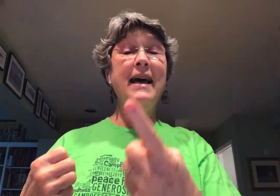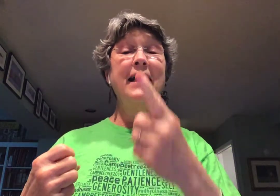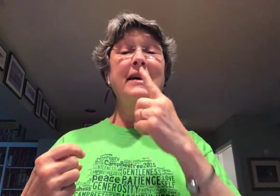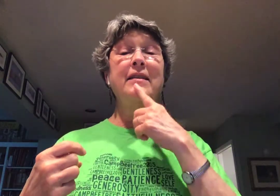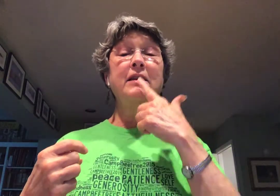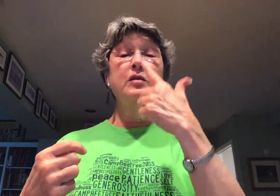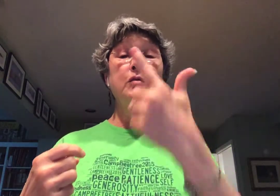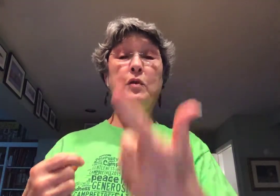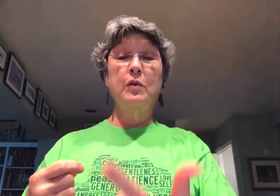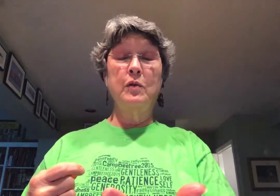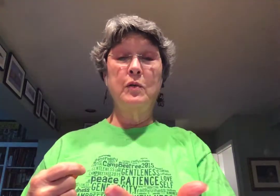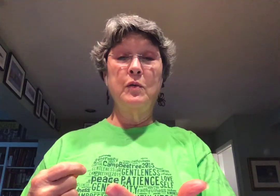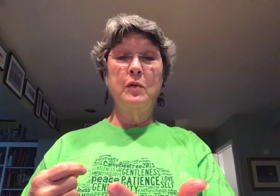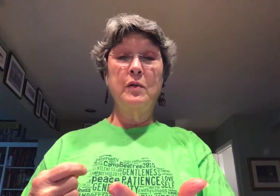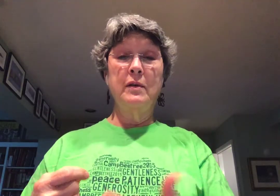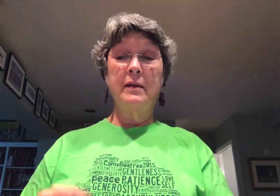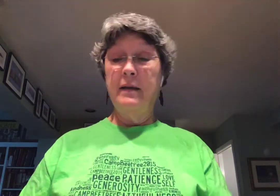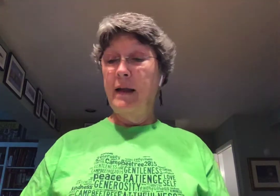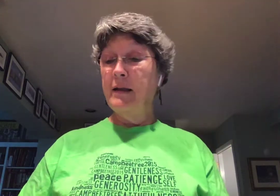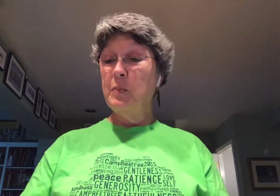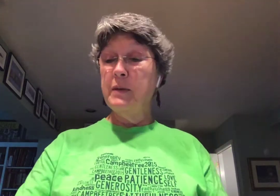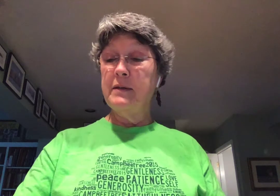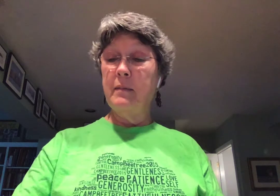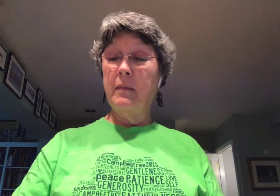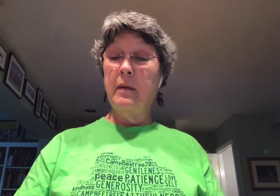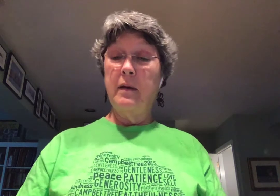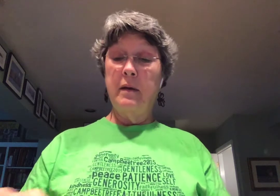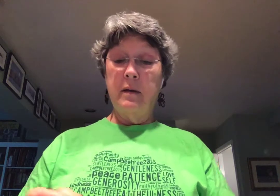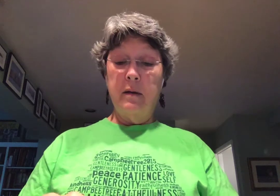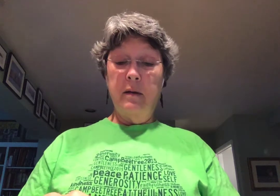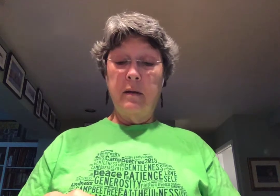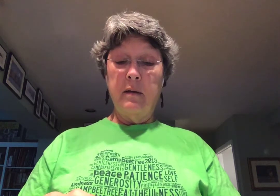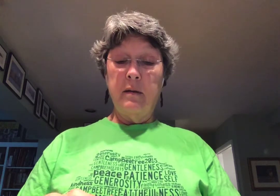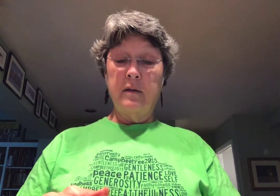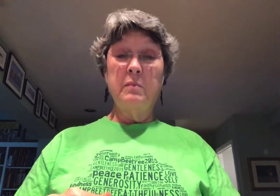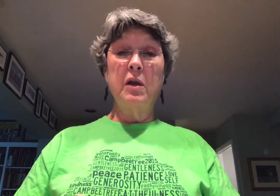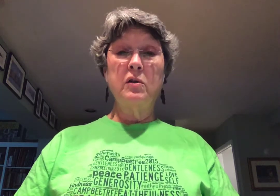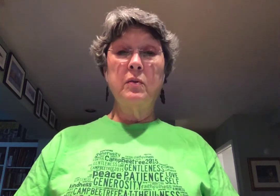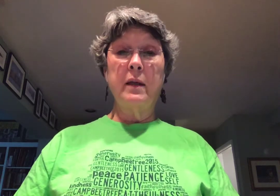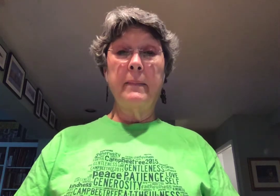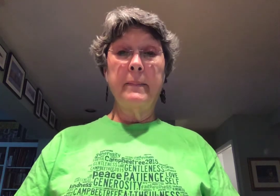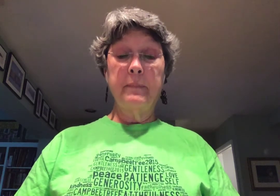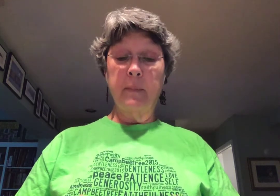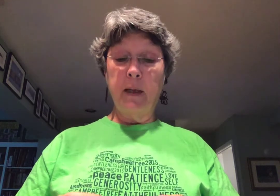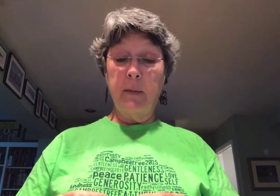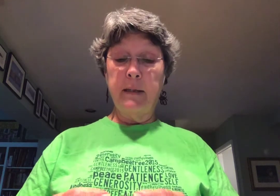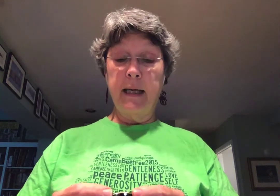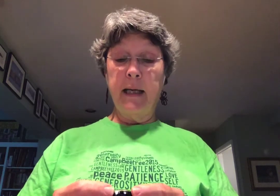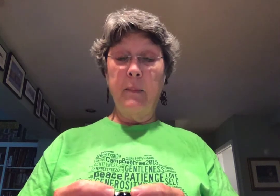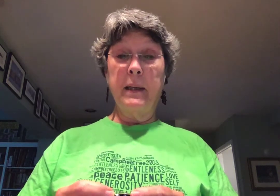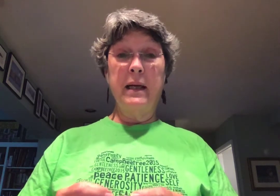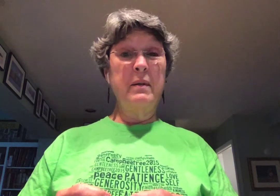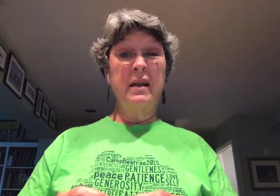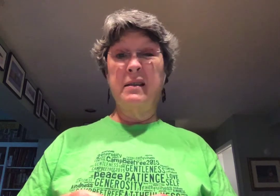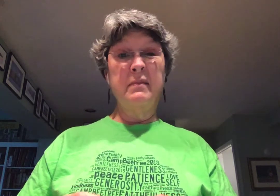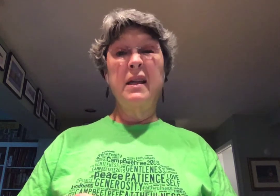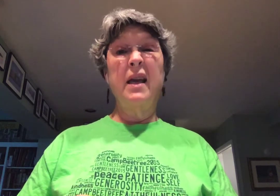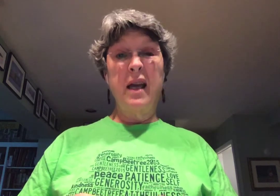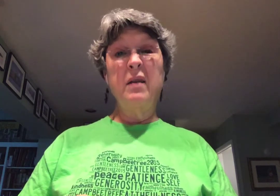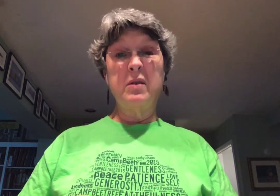the truth. Now let's put some notes with it. I'm going to take it up a key because it was